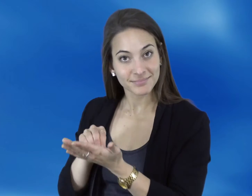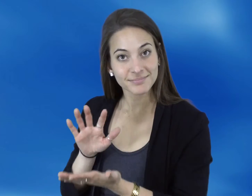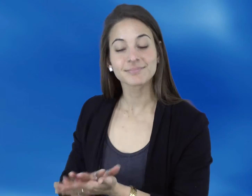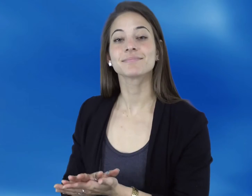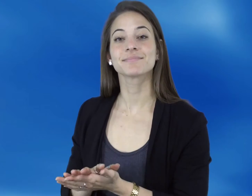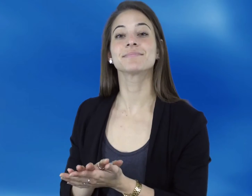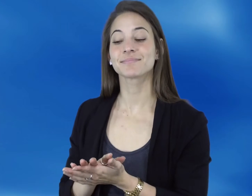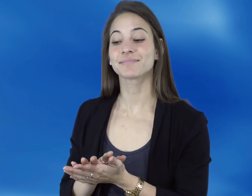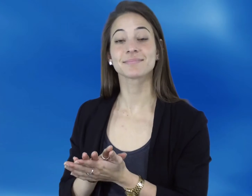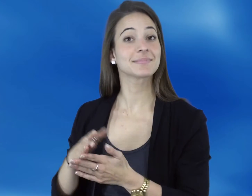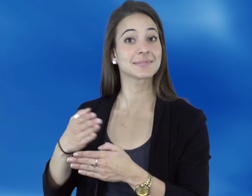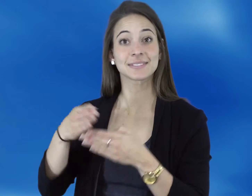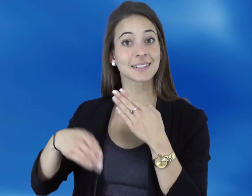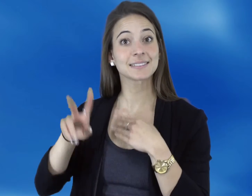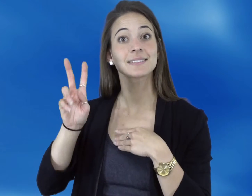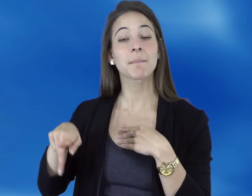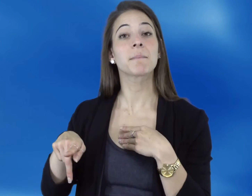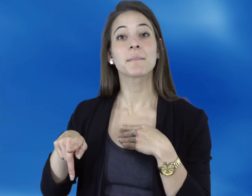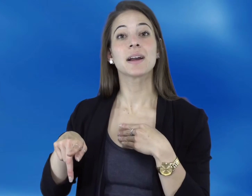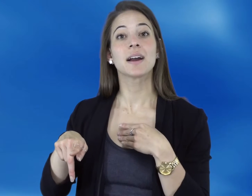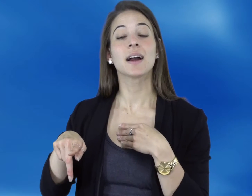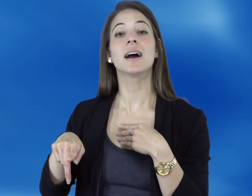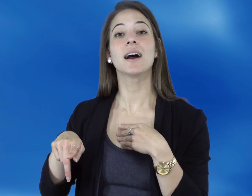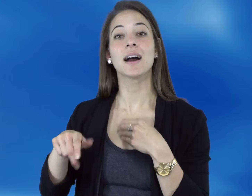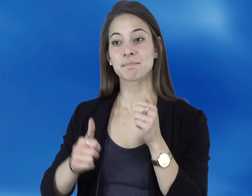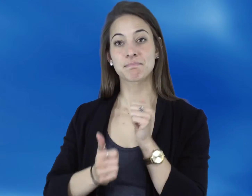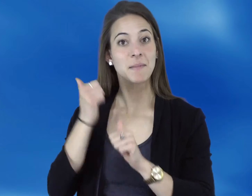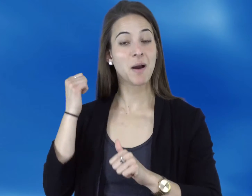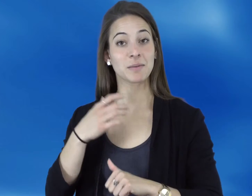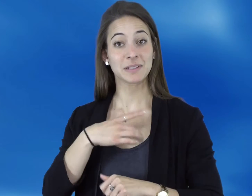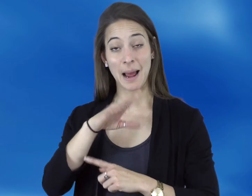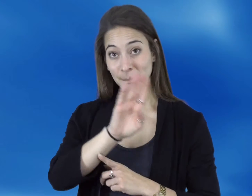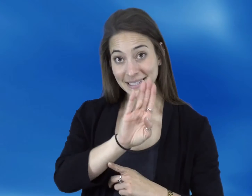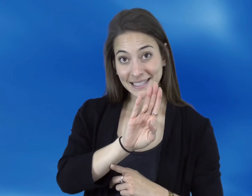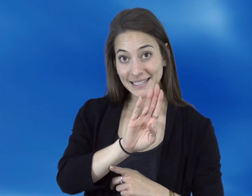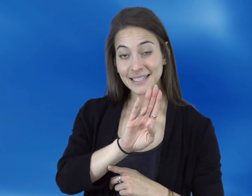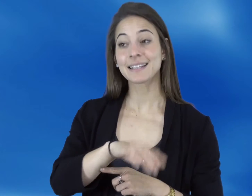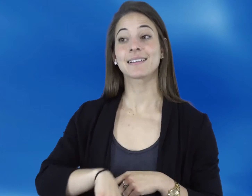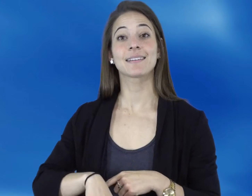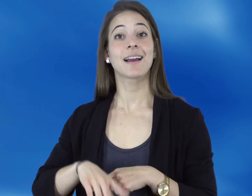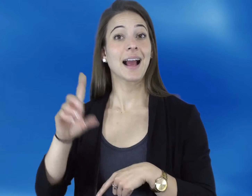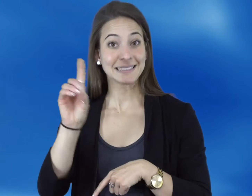The results concluded with a majority of the participants rating a five for both samples B and D.